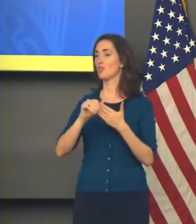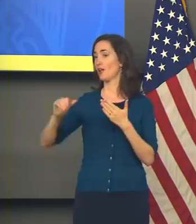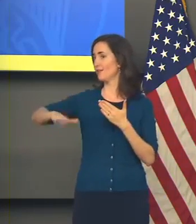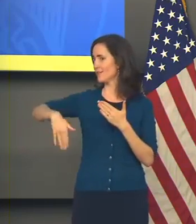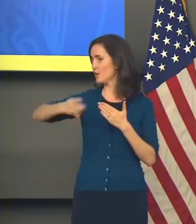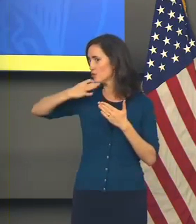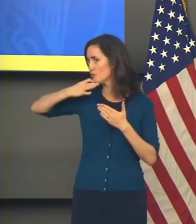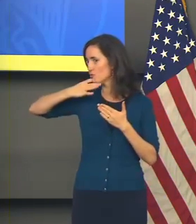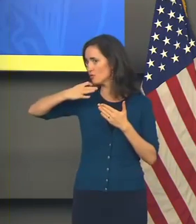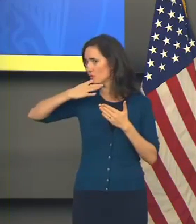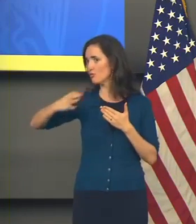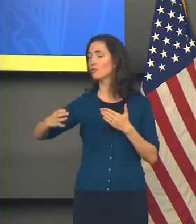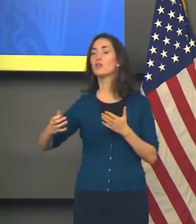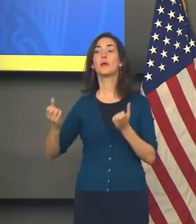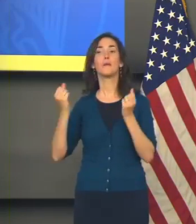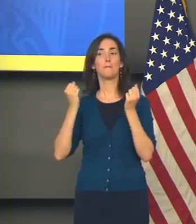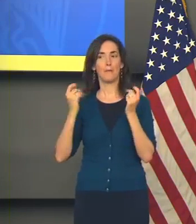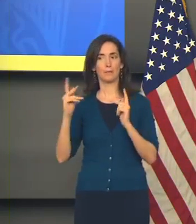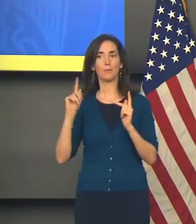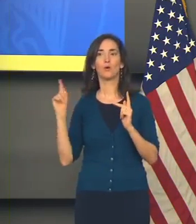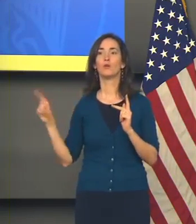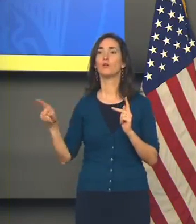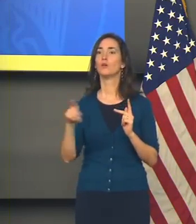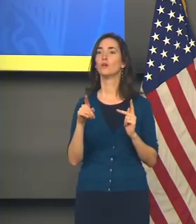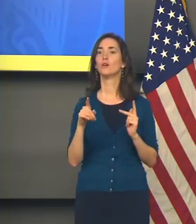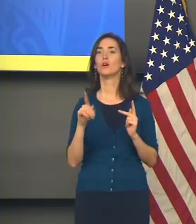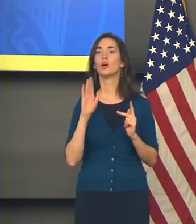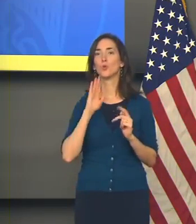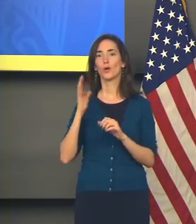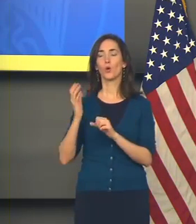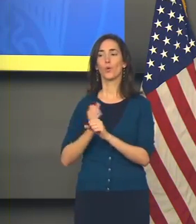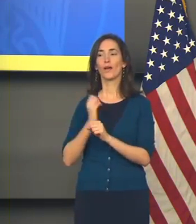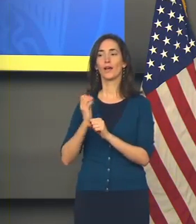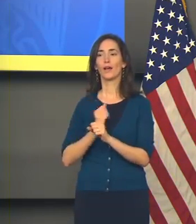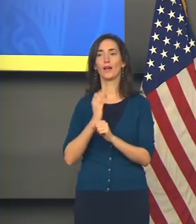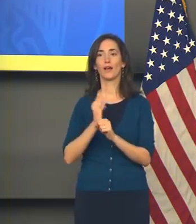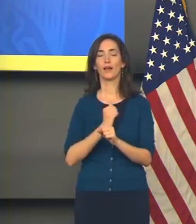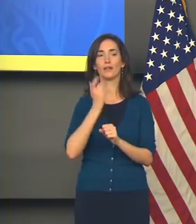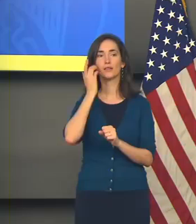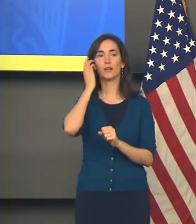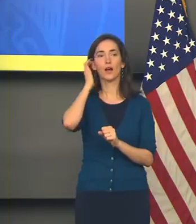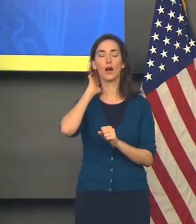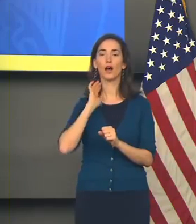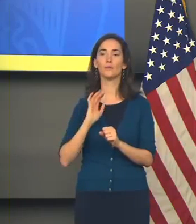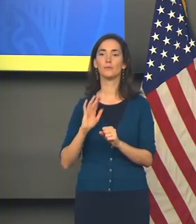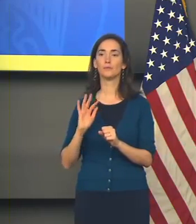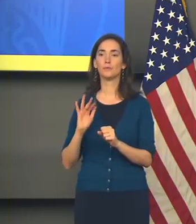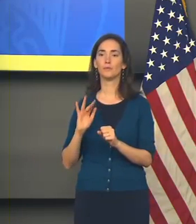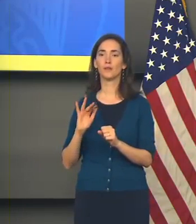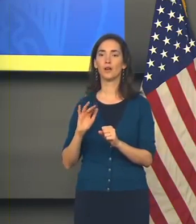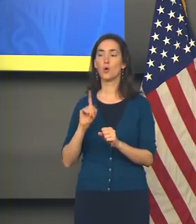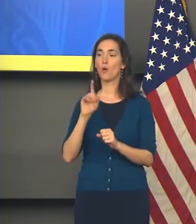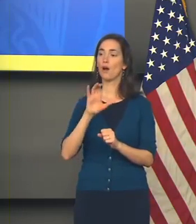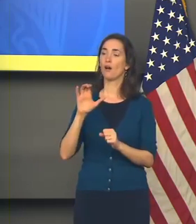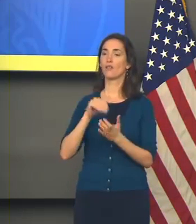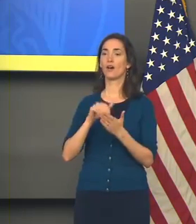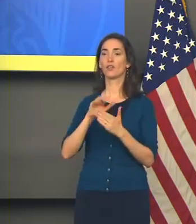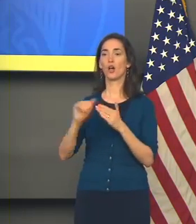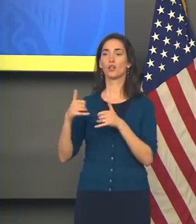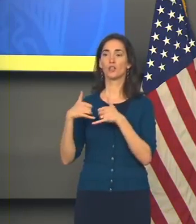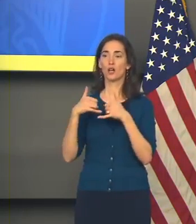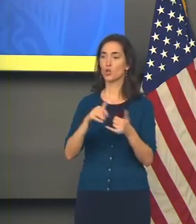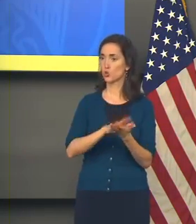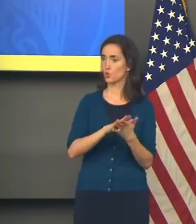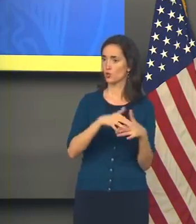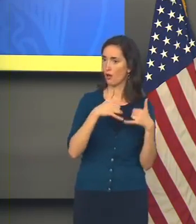come. And a number of folks who are going to be winning the additional $100,000 scholarships